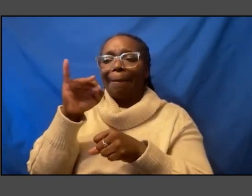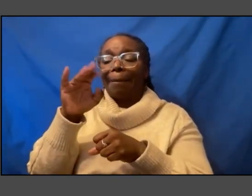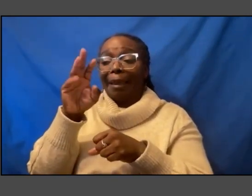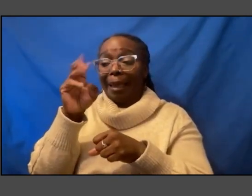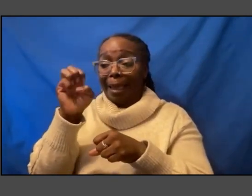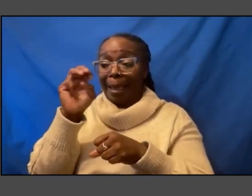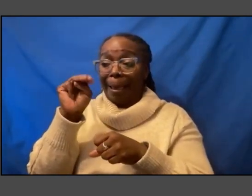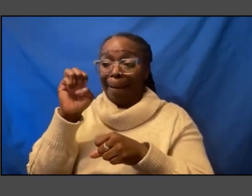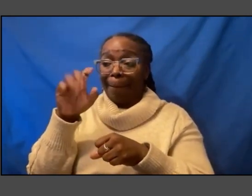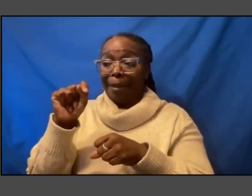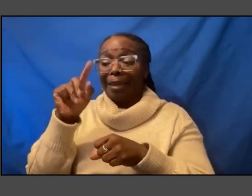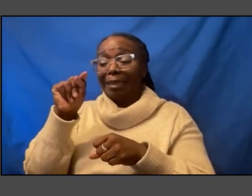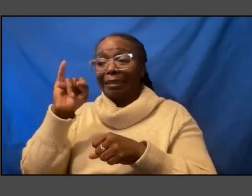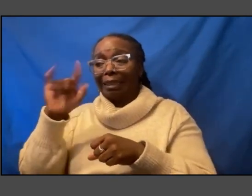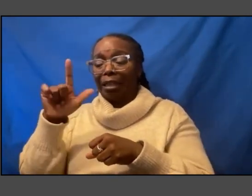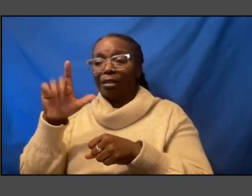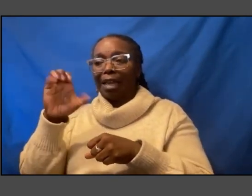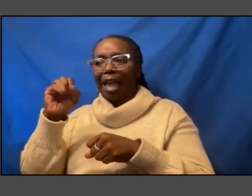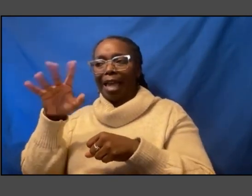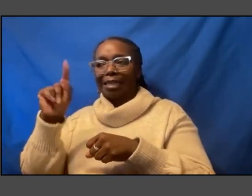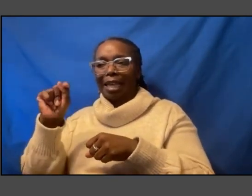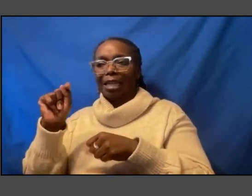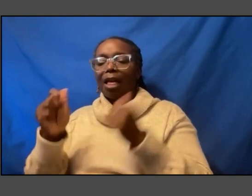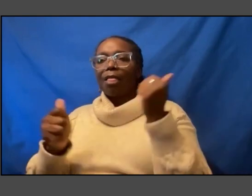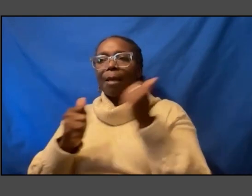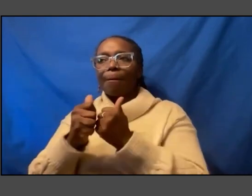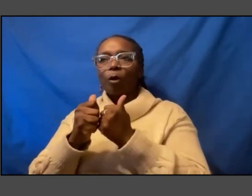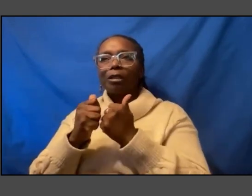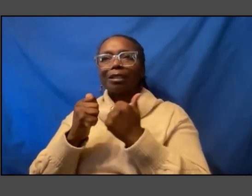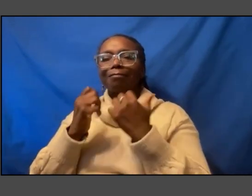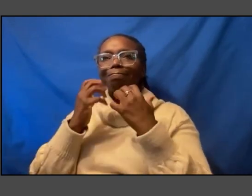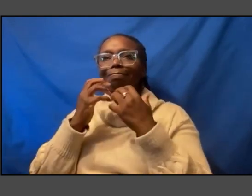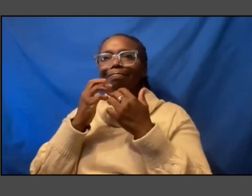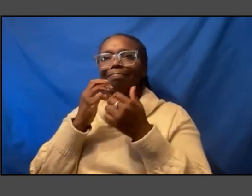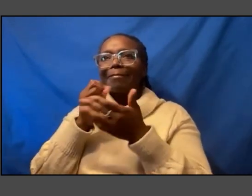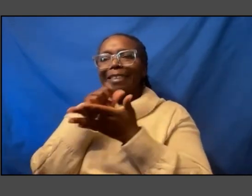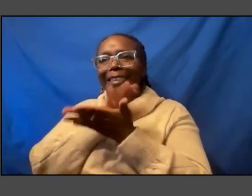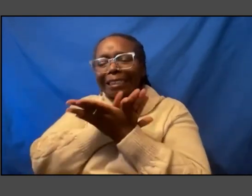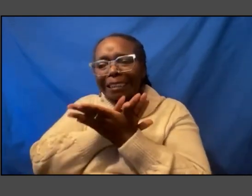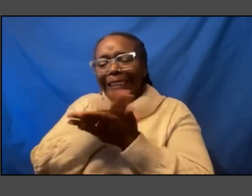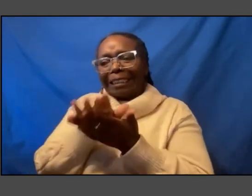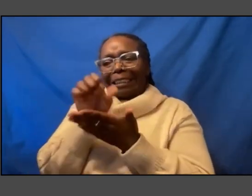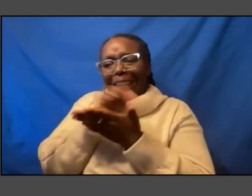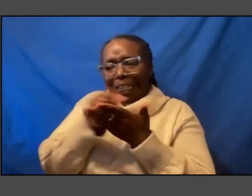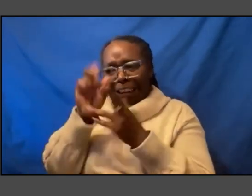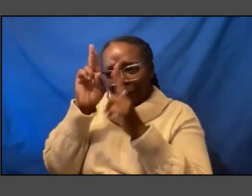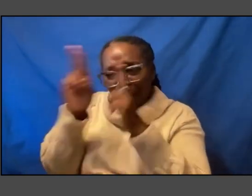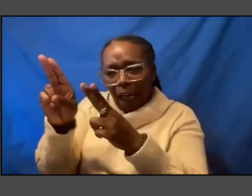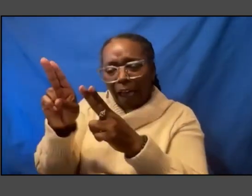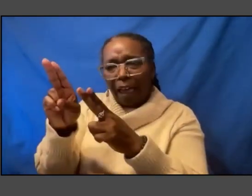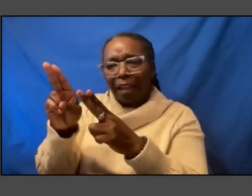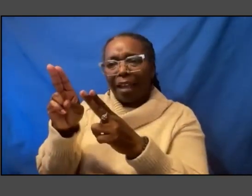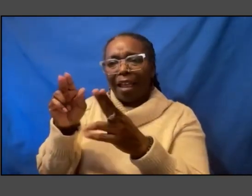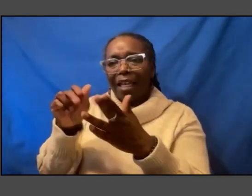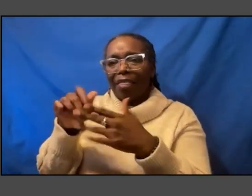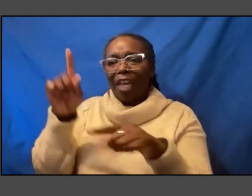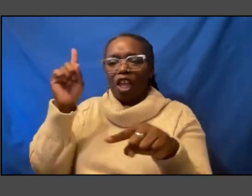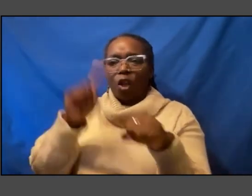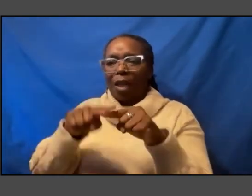the most sanctified object in the museum given that it's the object that you cannot photograph yes how